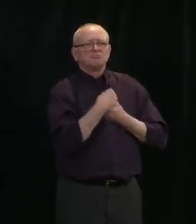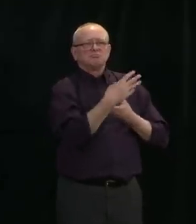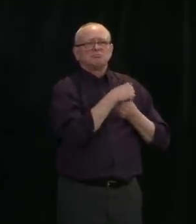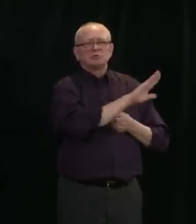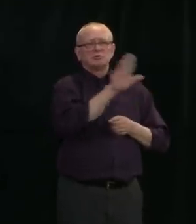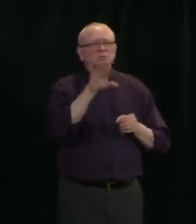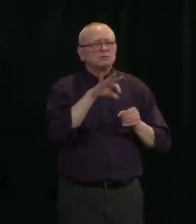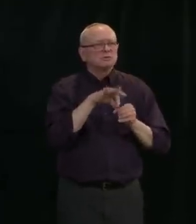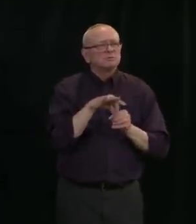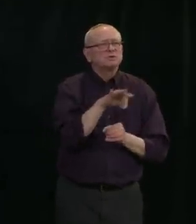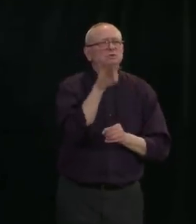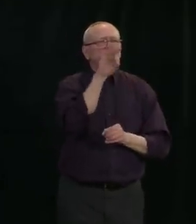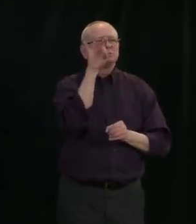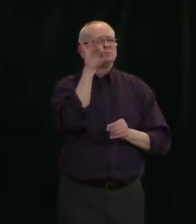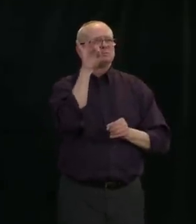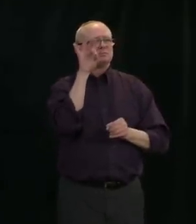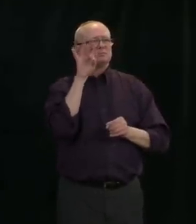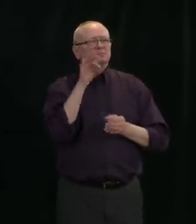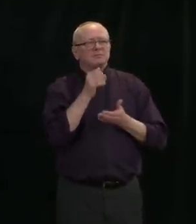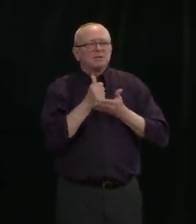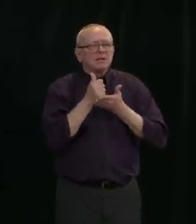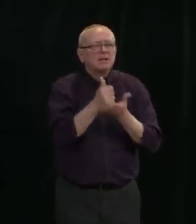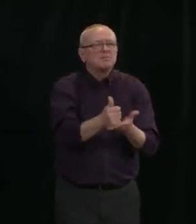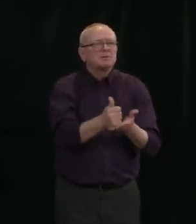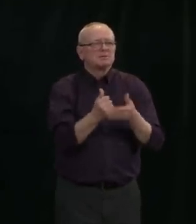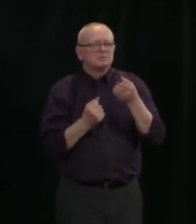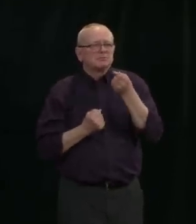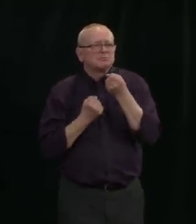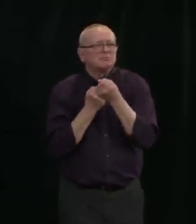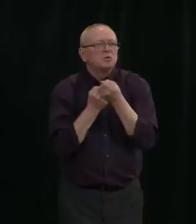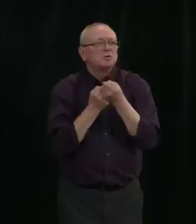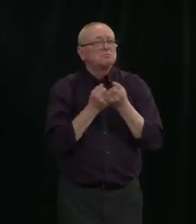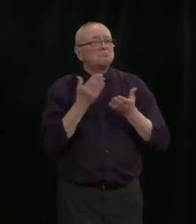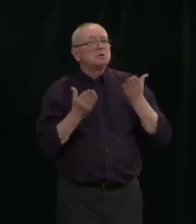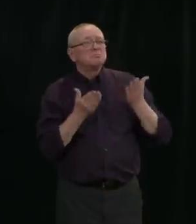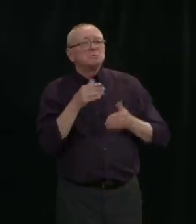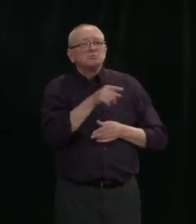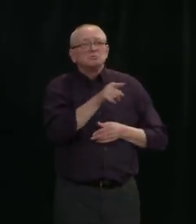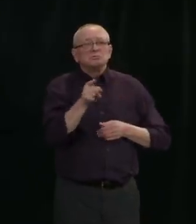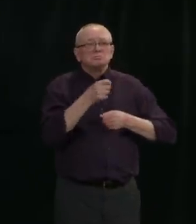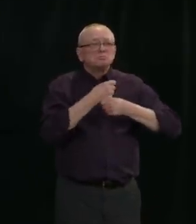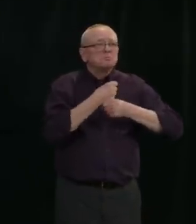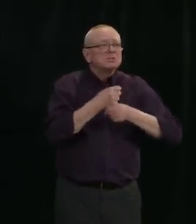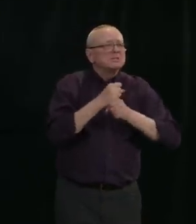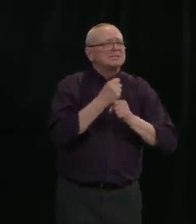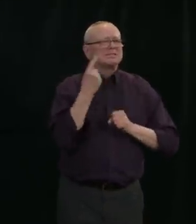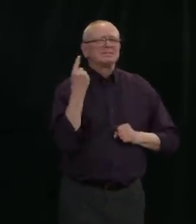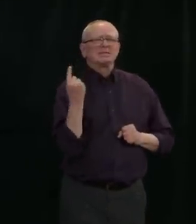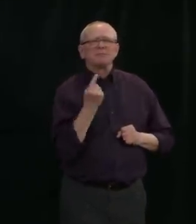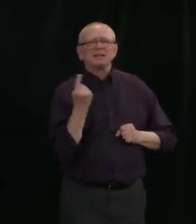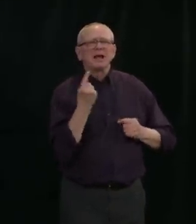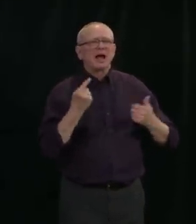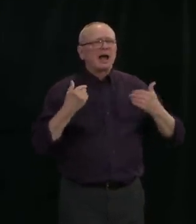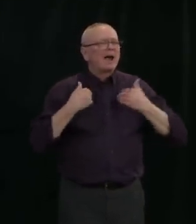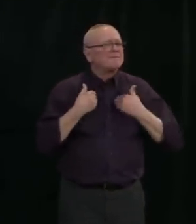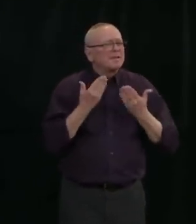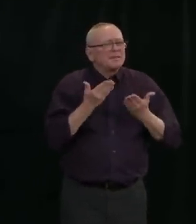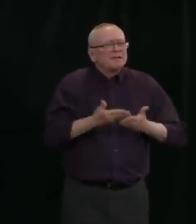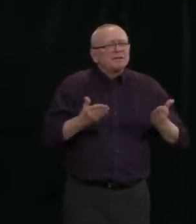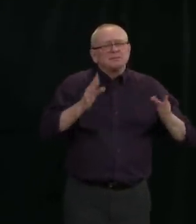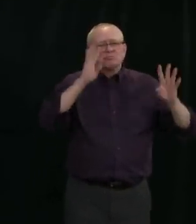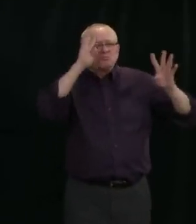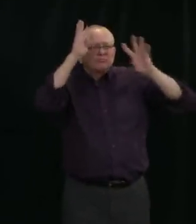produce goods that could be in any way useful to this fight against the pandemic, we ask you to come forward,